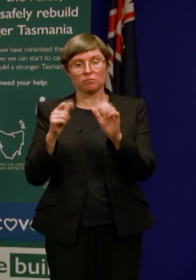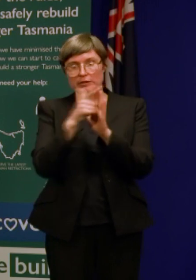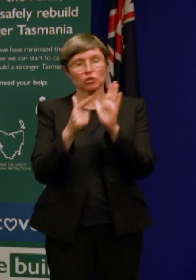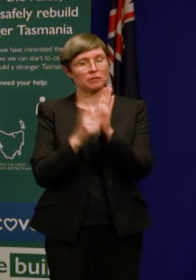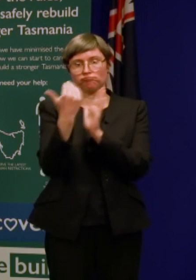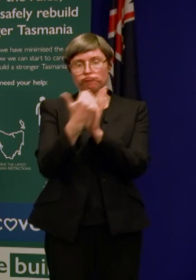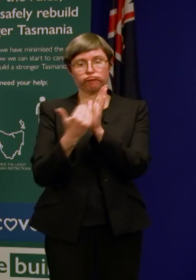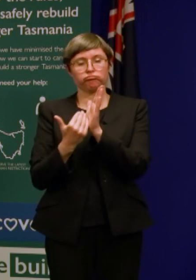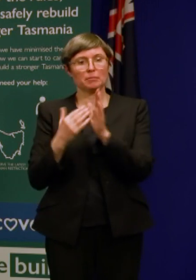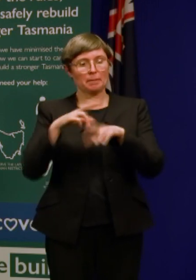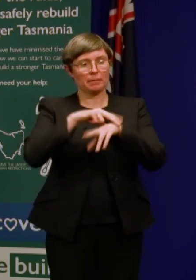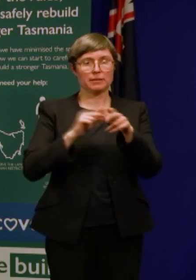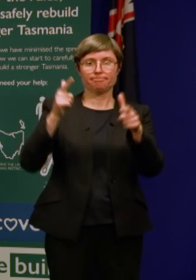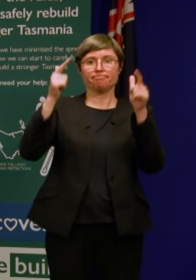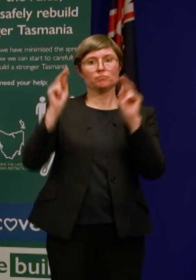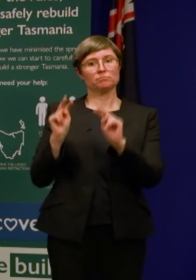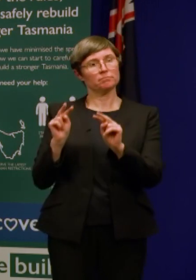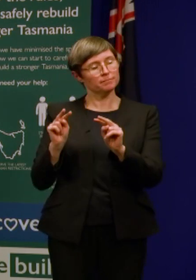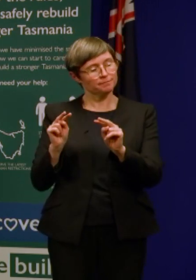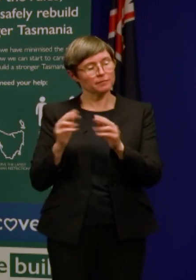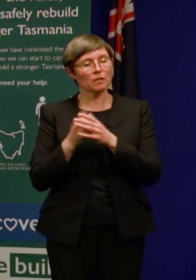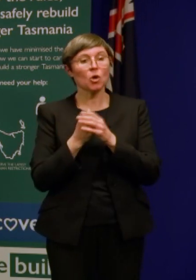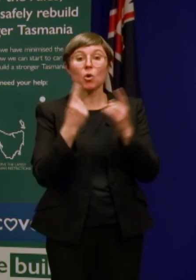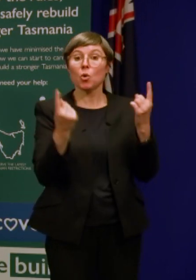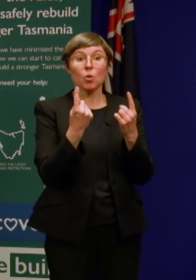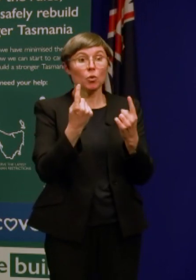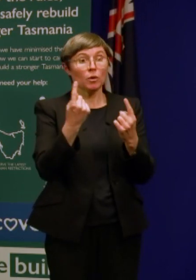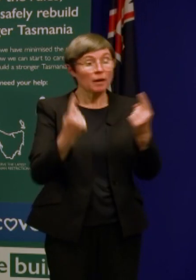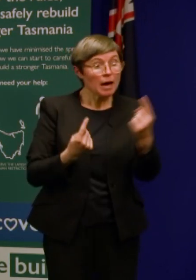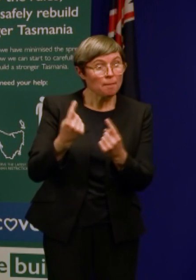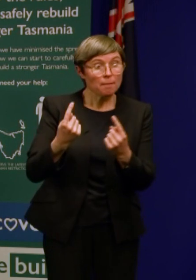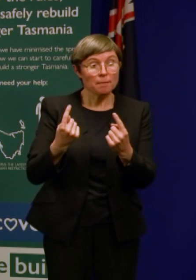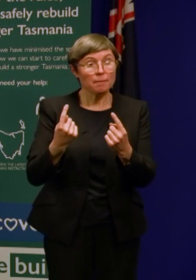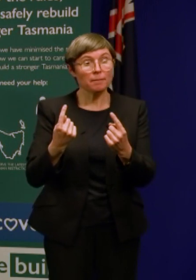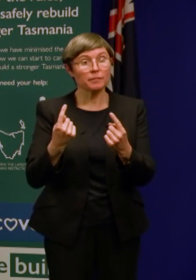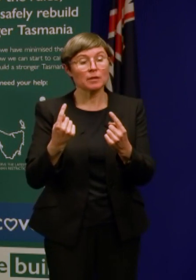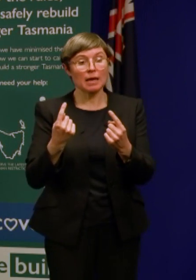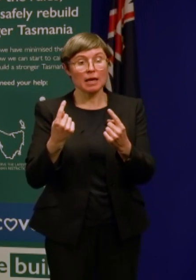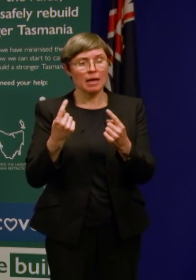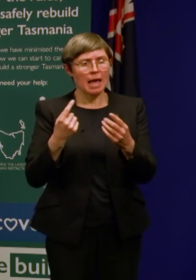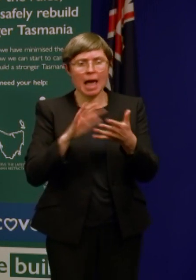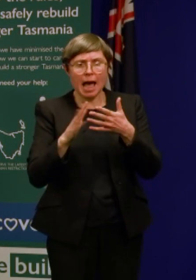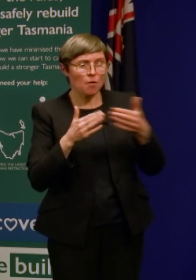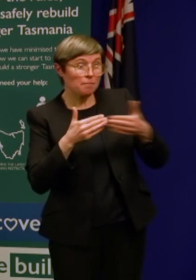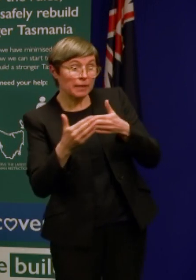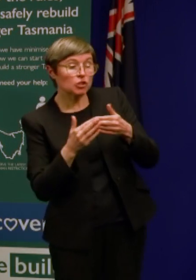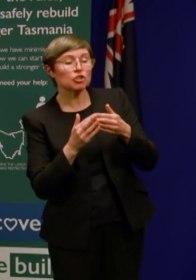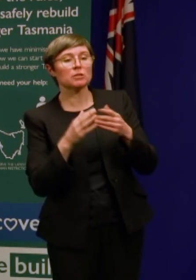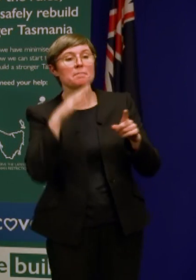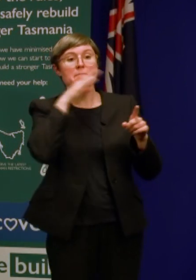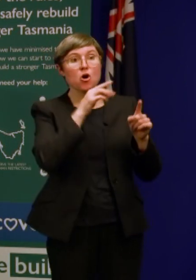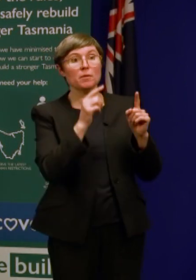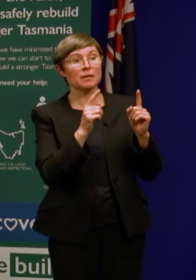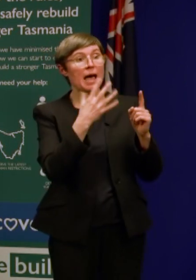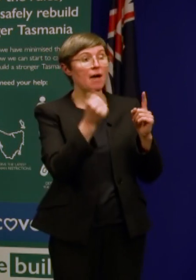In terms of those Victorians that arrive, we will obviously be putting somebody to the Victorian in to ensure that checking is undertaken